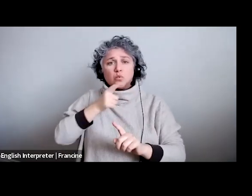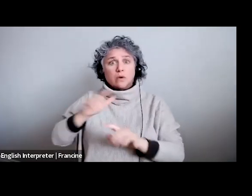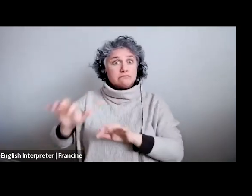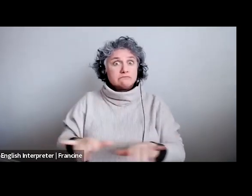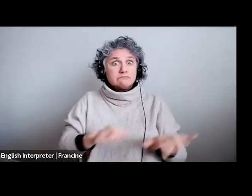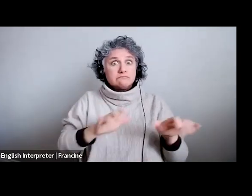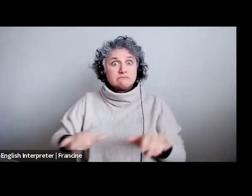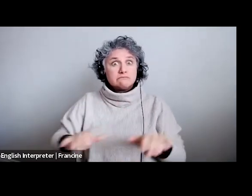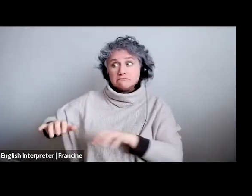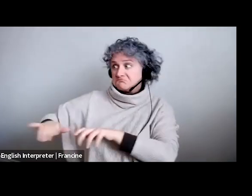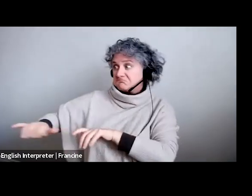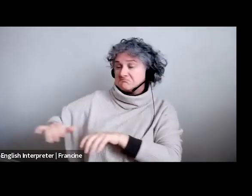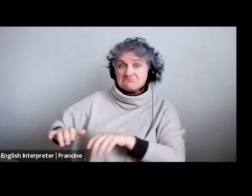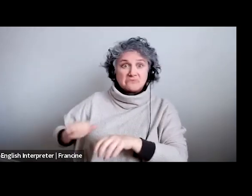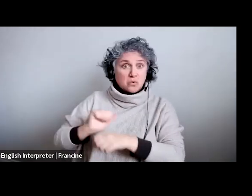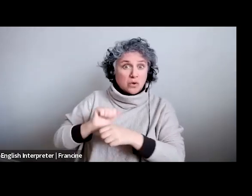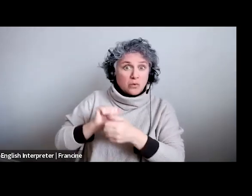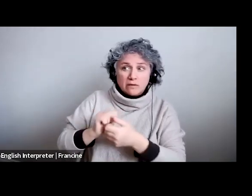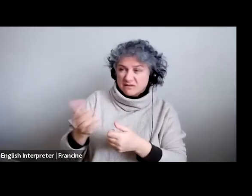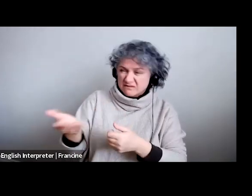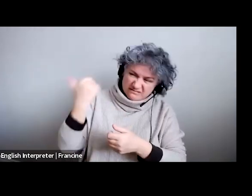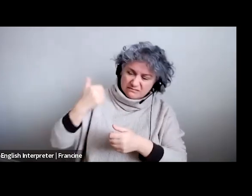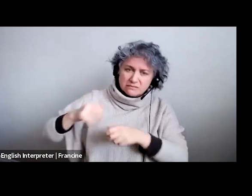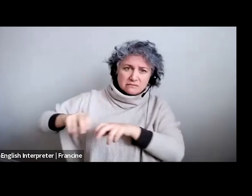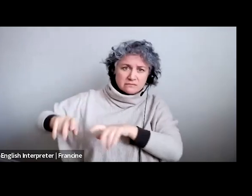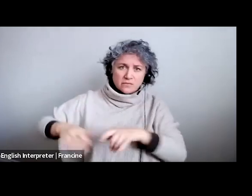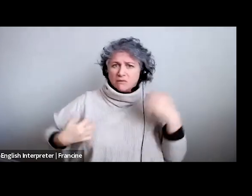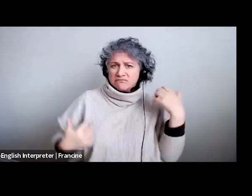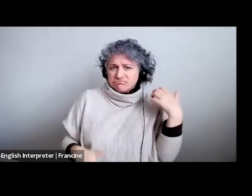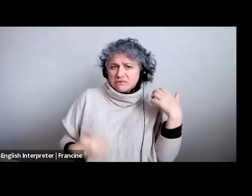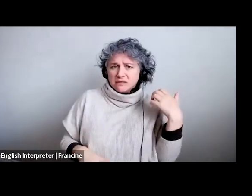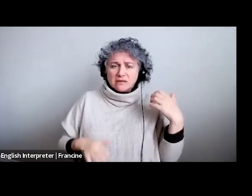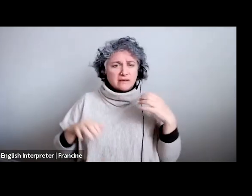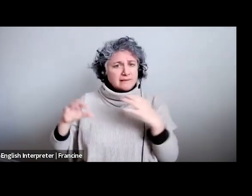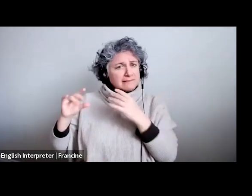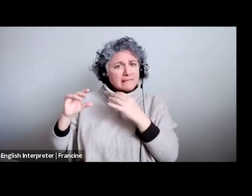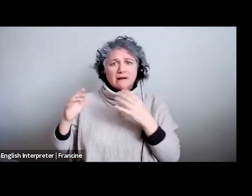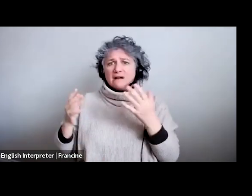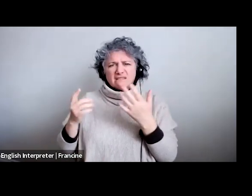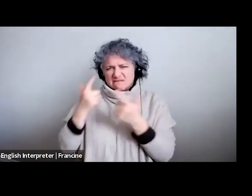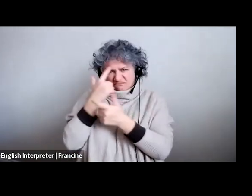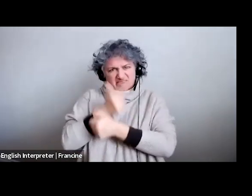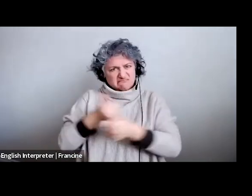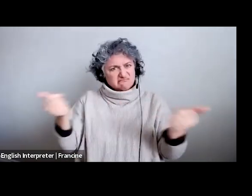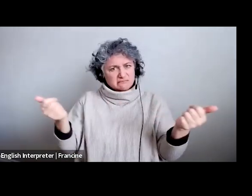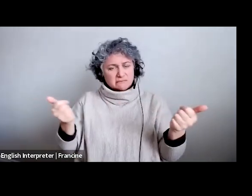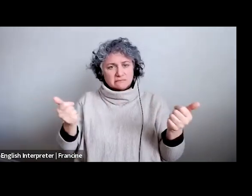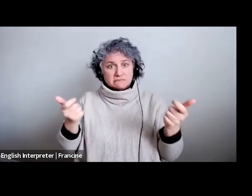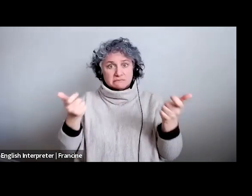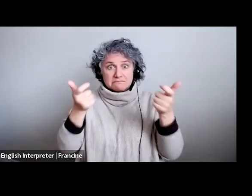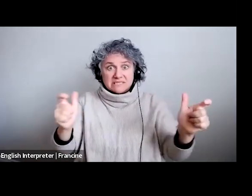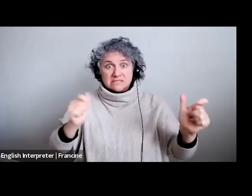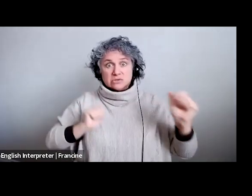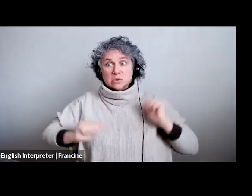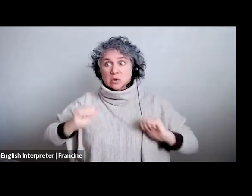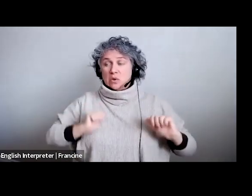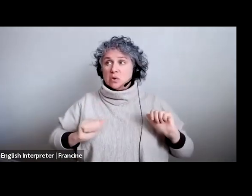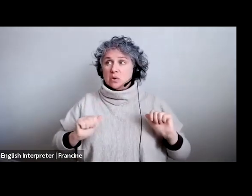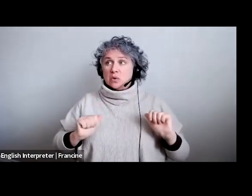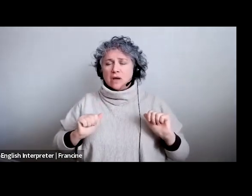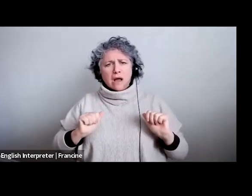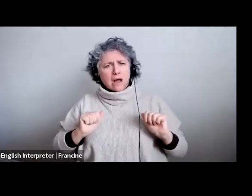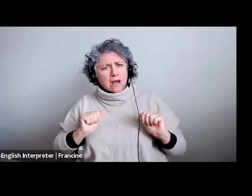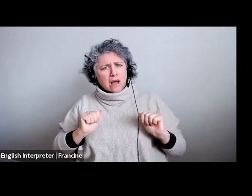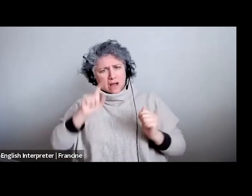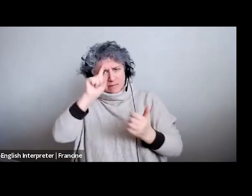you work with and you want to record that way and that's the way that makes you most comfortable then go ahead and do it i think if it's a big show and i believe this is